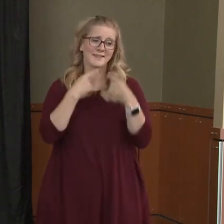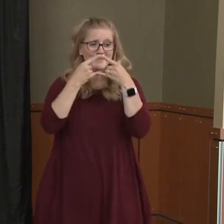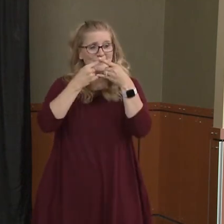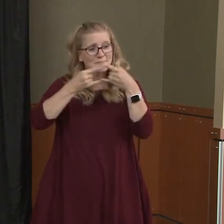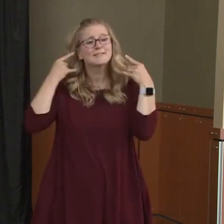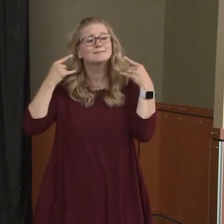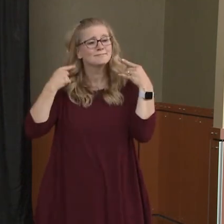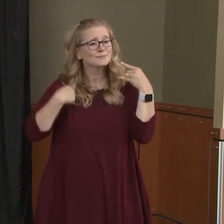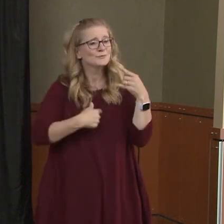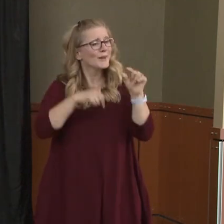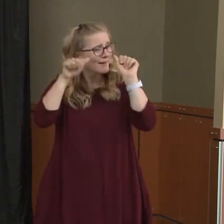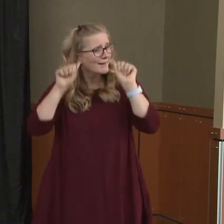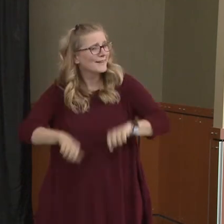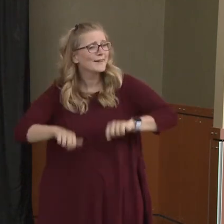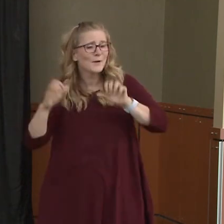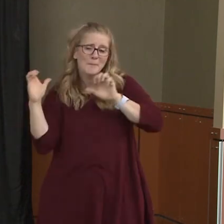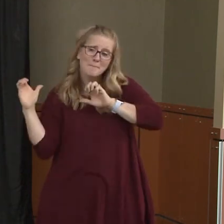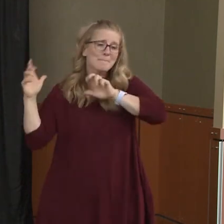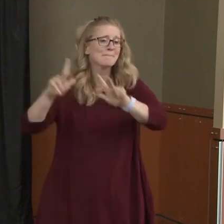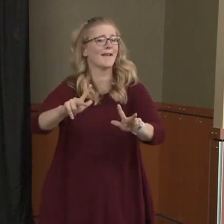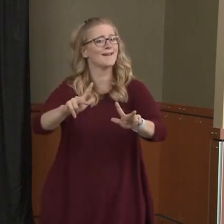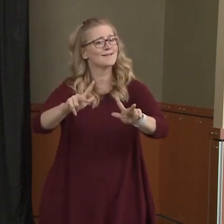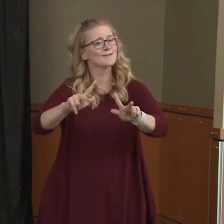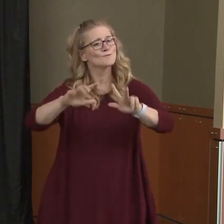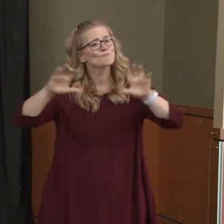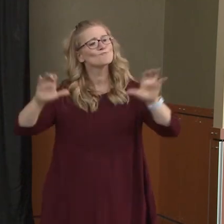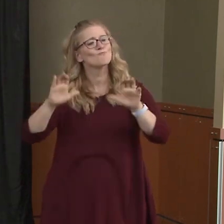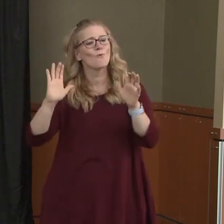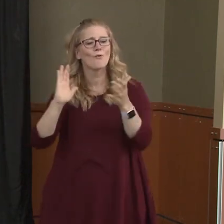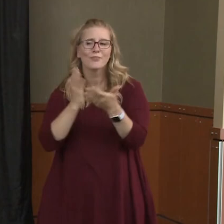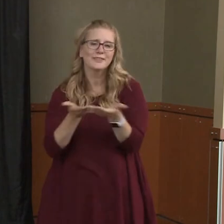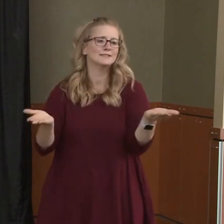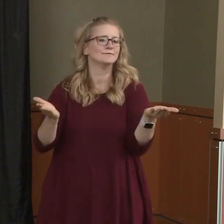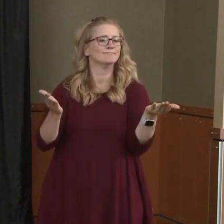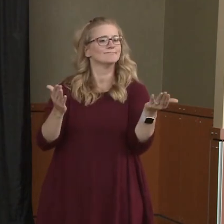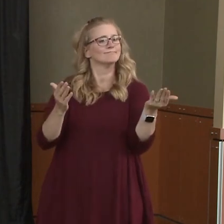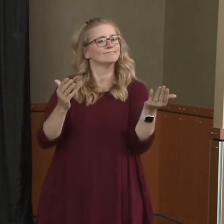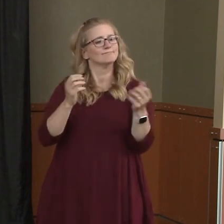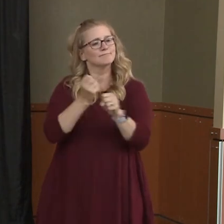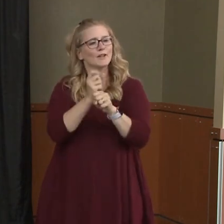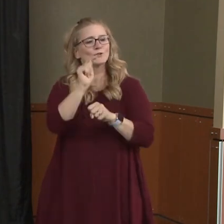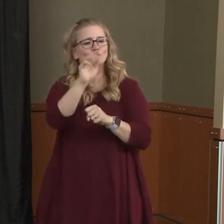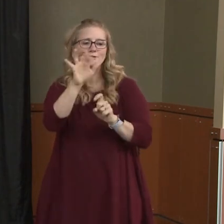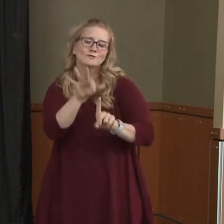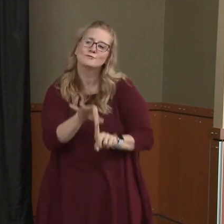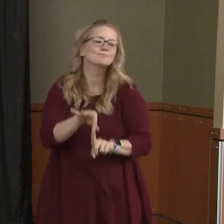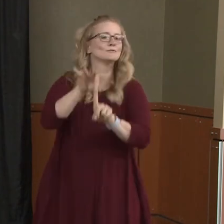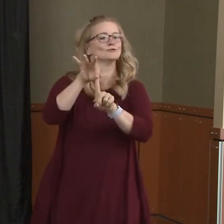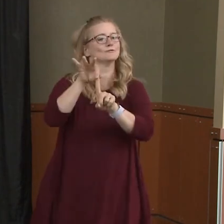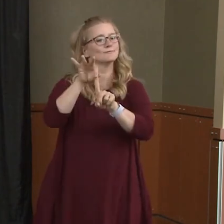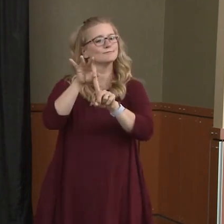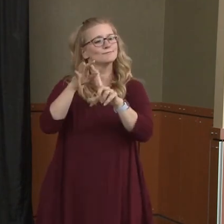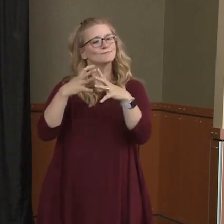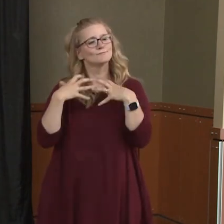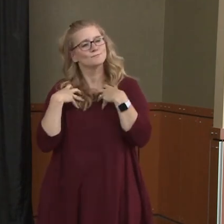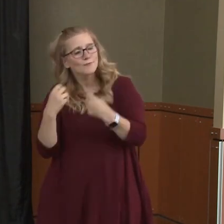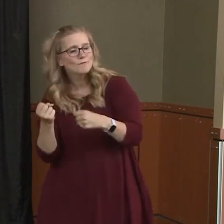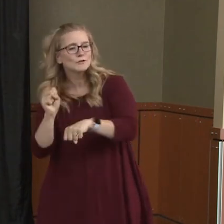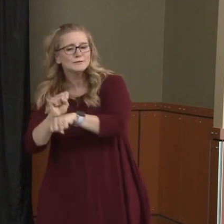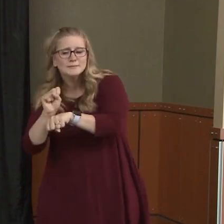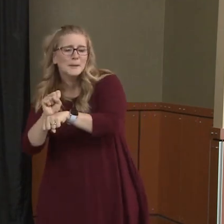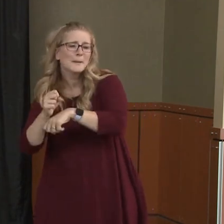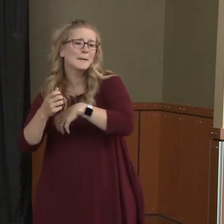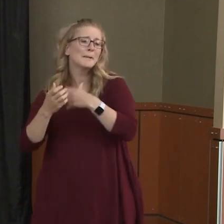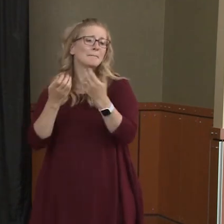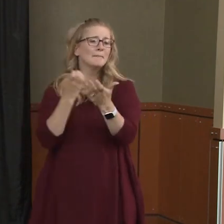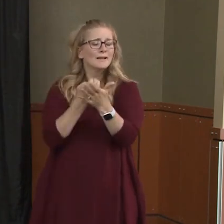make the Tri-Cities so special for the preservation of community health, for the preservation of businesses, the restoration of jobs, economic vitality. And